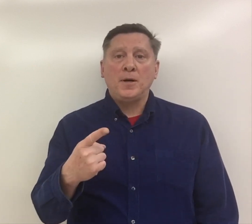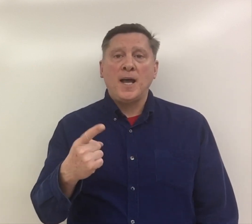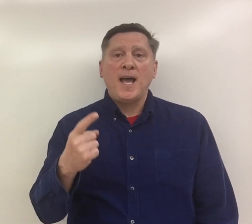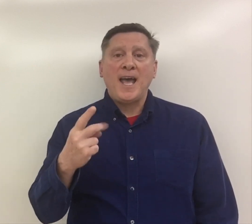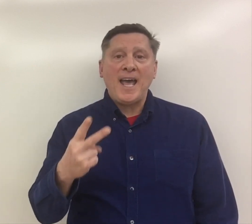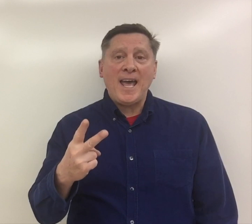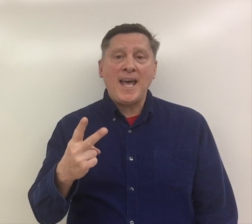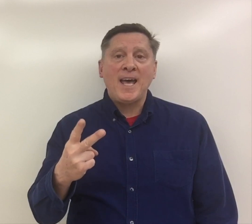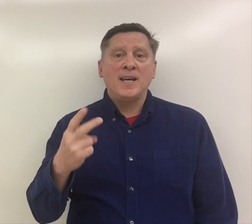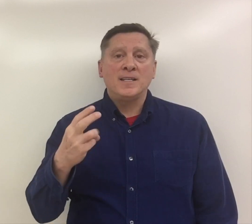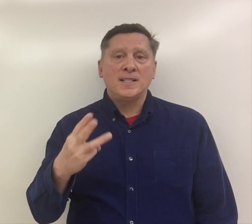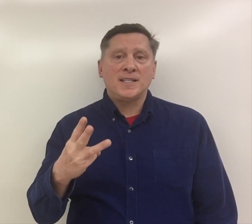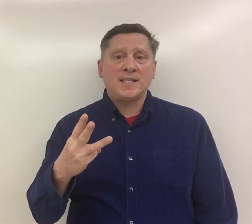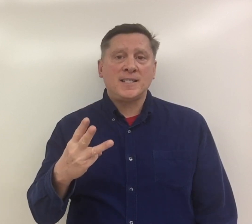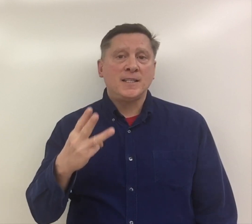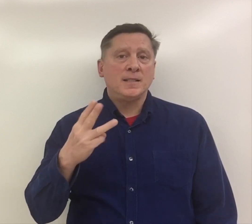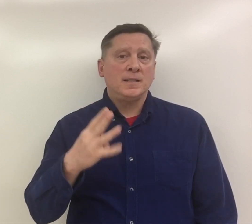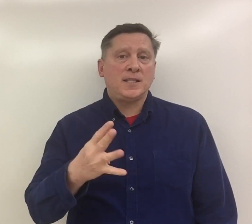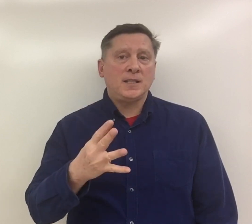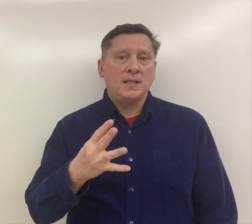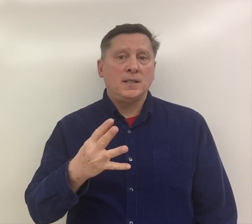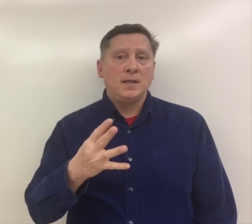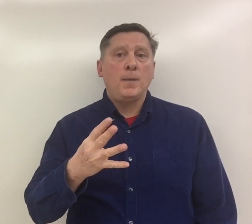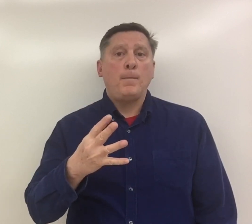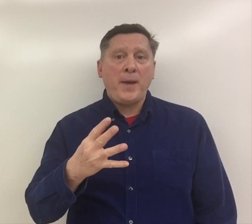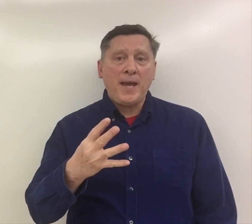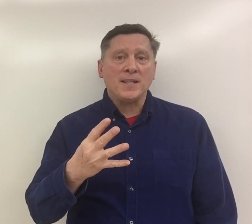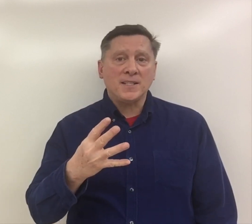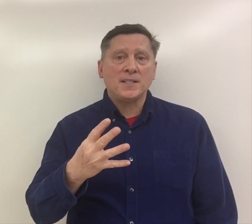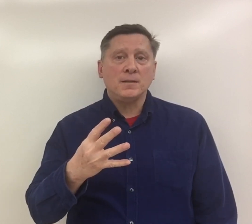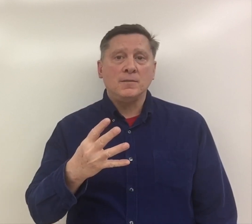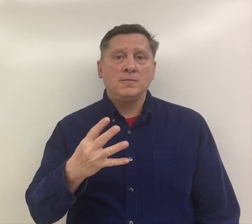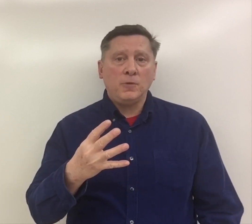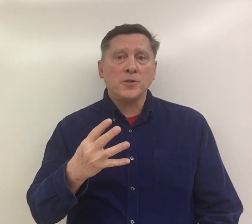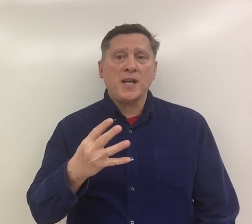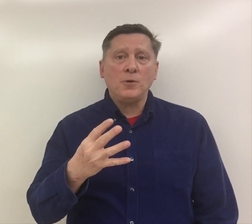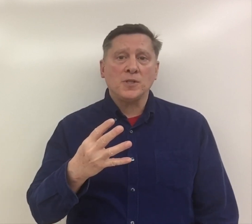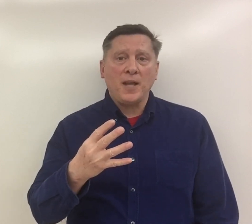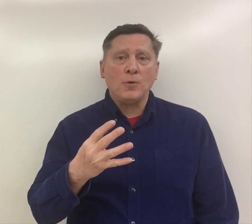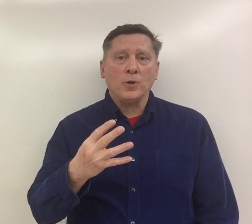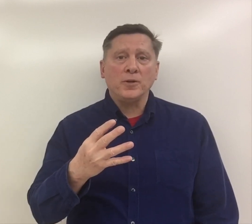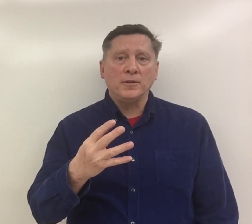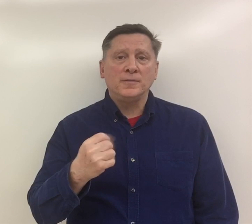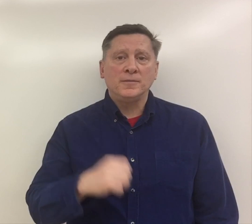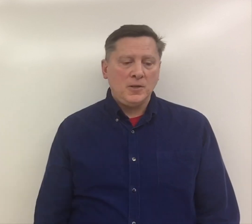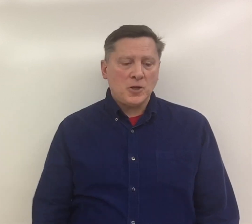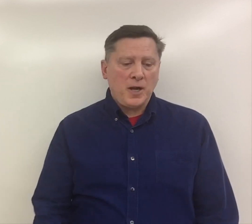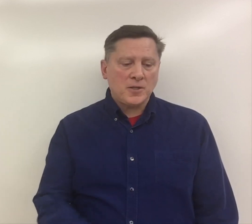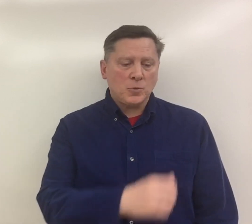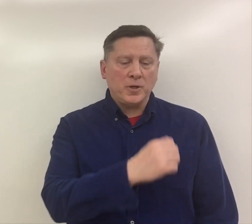eh, s, t. Pest. Four sounds in that word. Here's our next word.